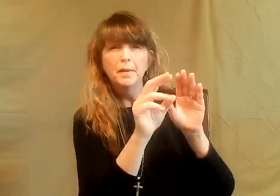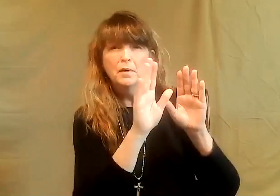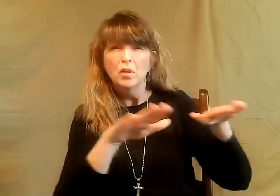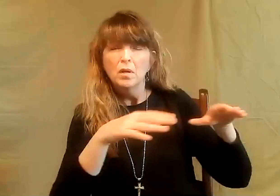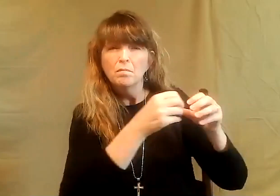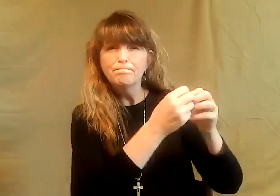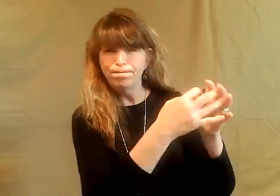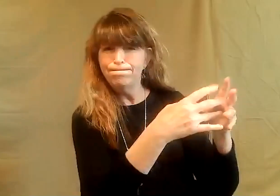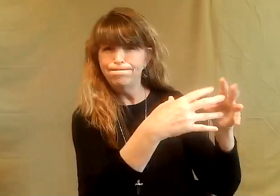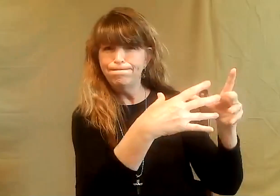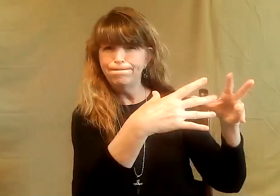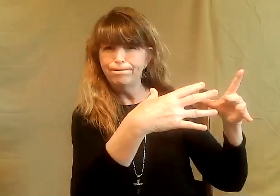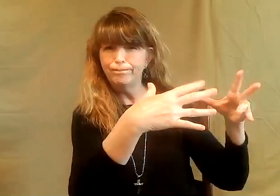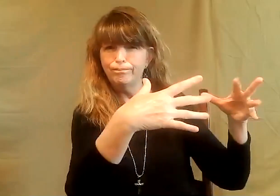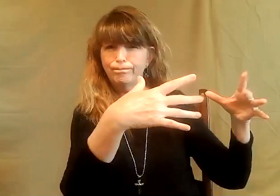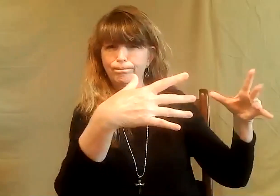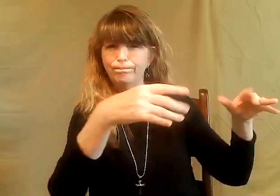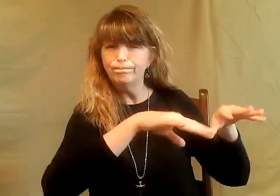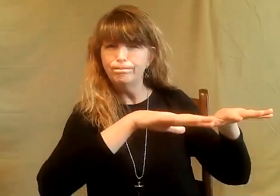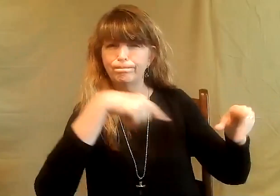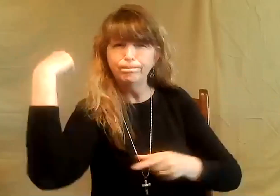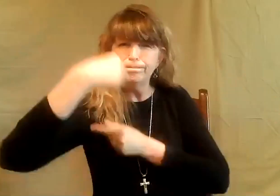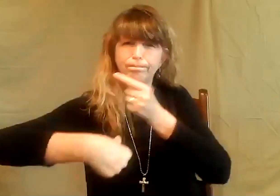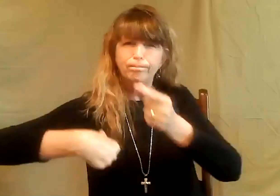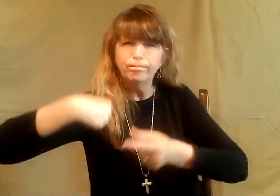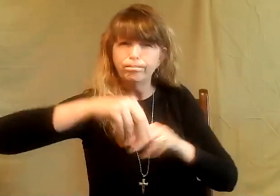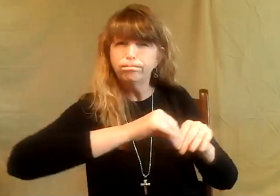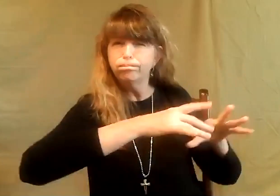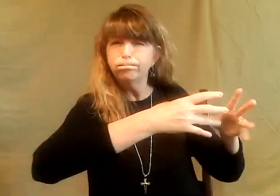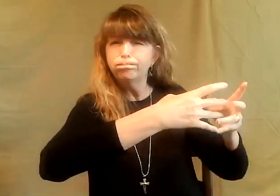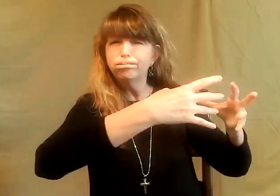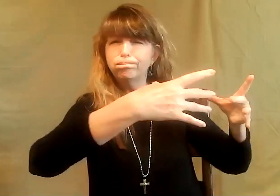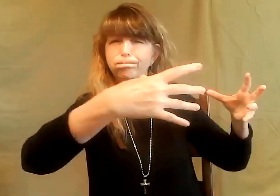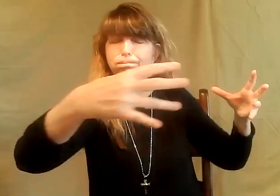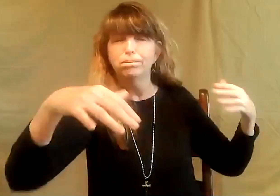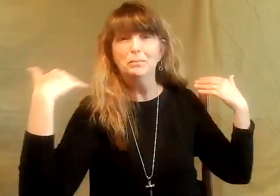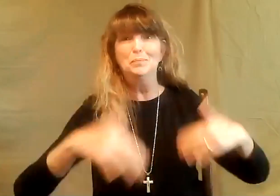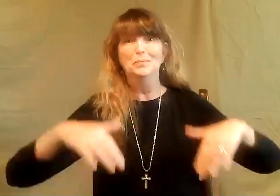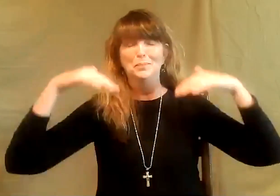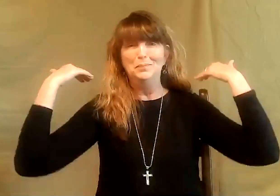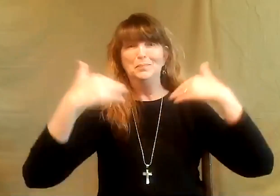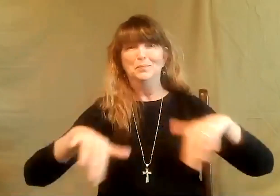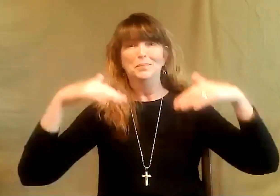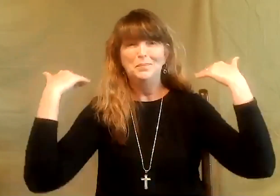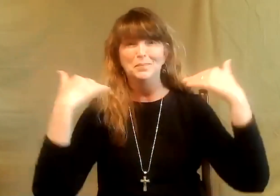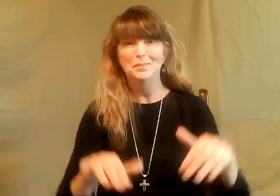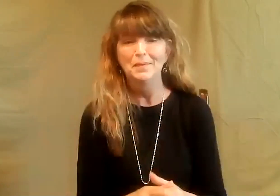the door so that they could come through and then their family increased and the generations flourished